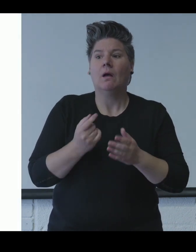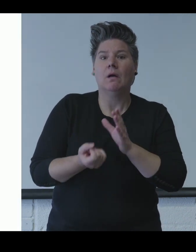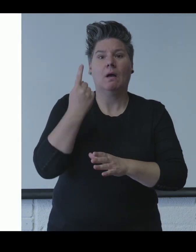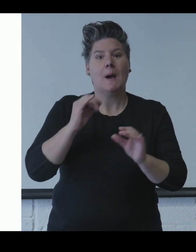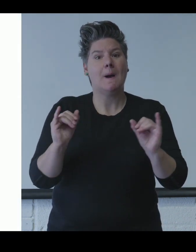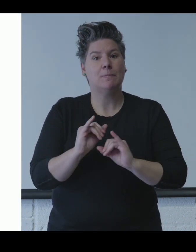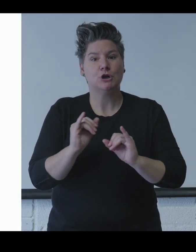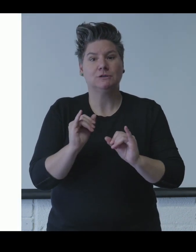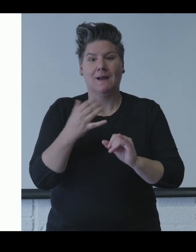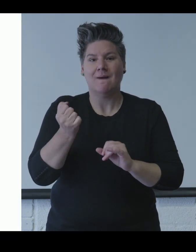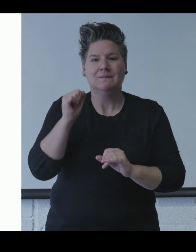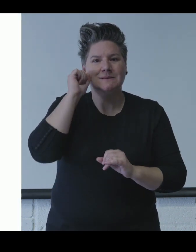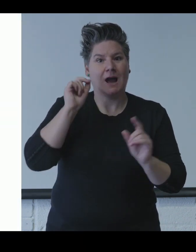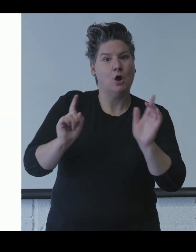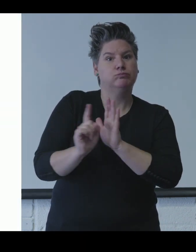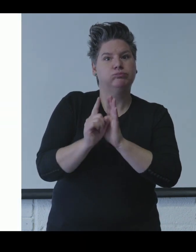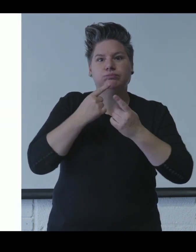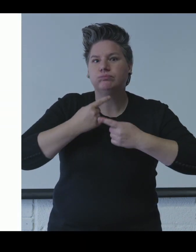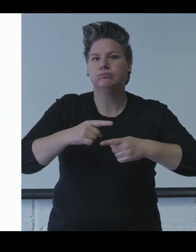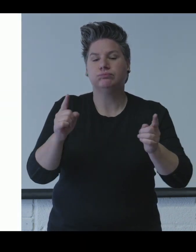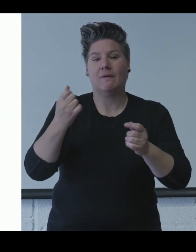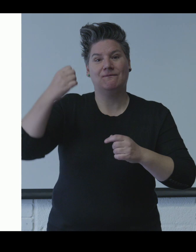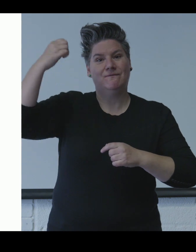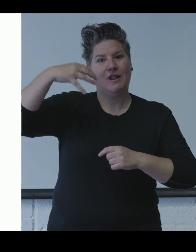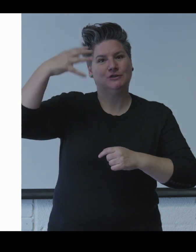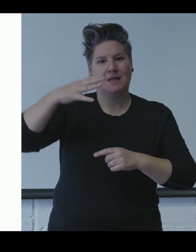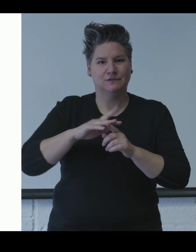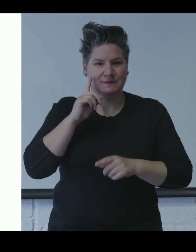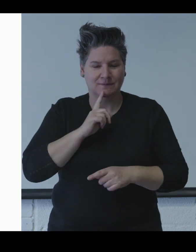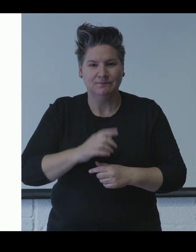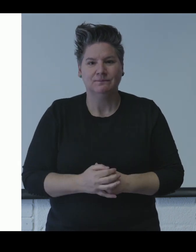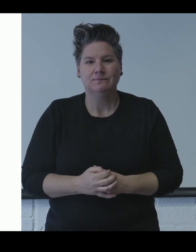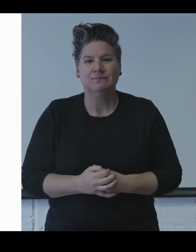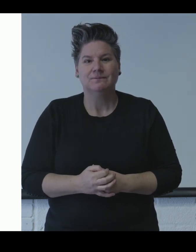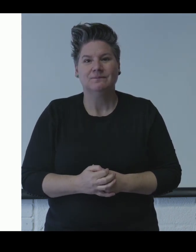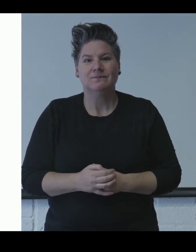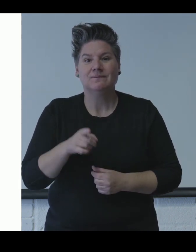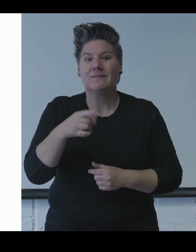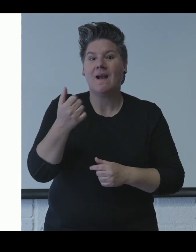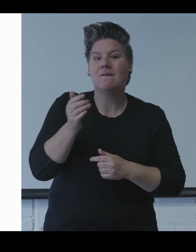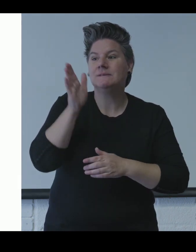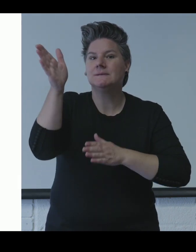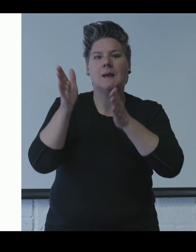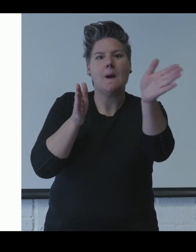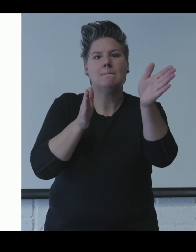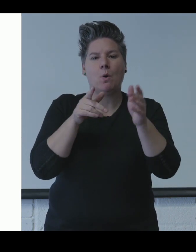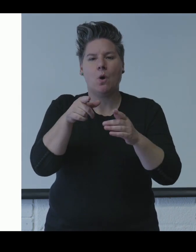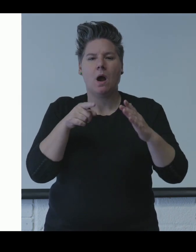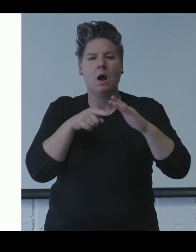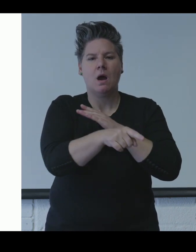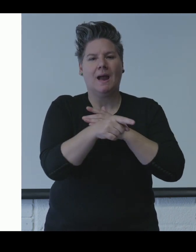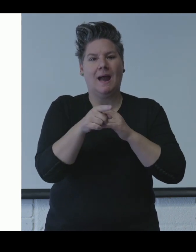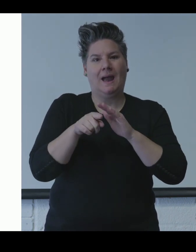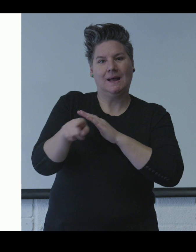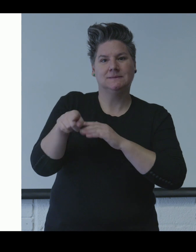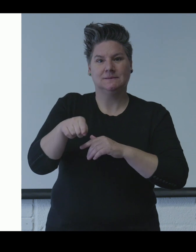In case of an emergency, a warning sound and an announcement will be made. There are signposted emergency exits on each floor of the Bluecoat School Heritage